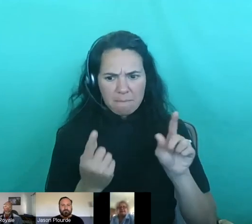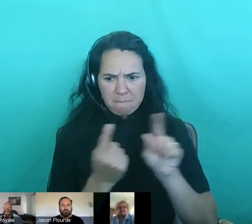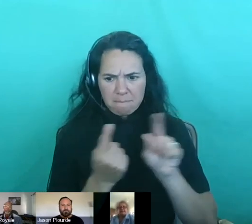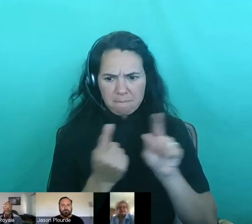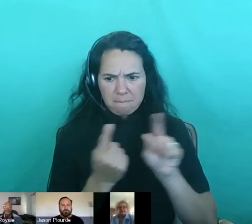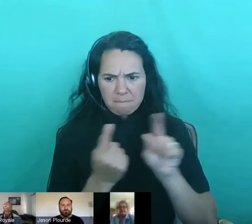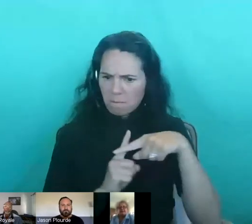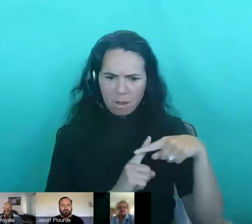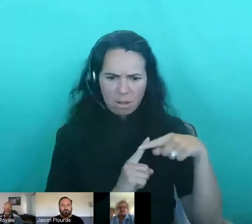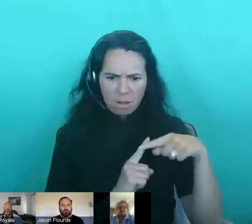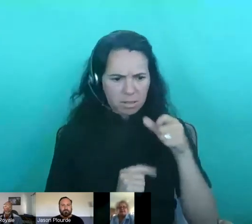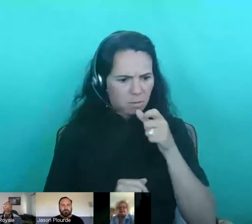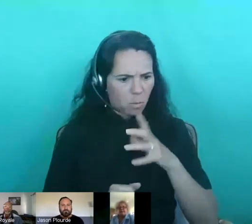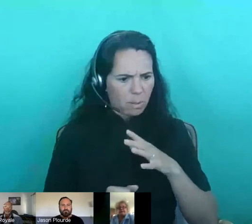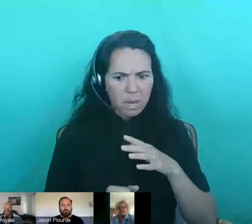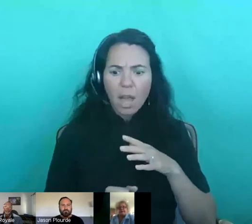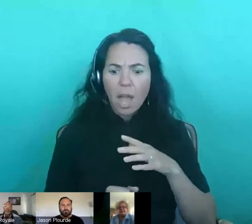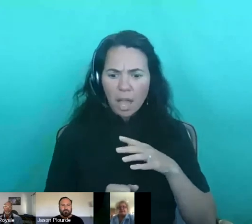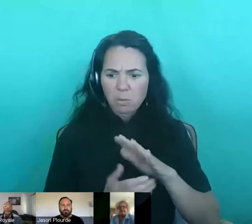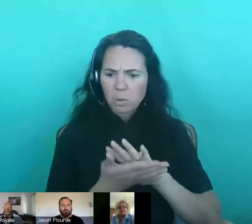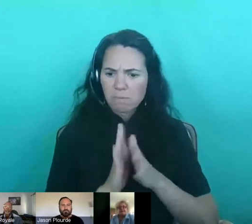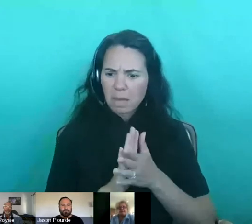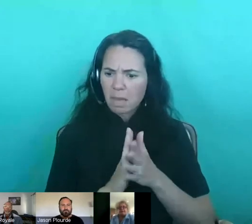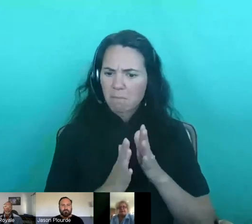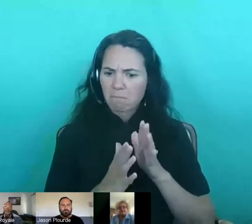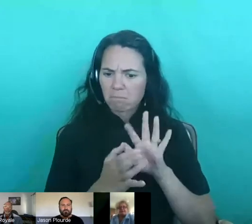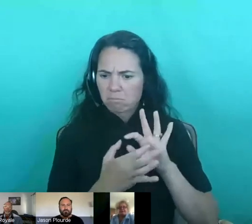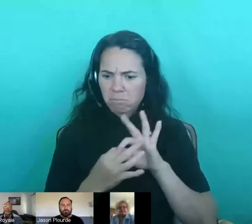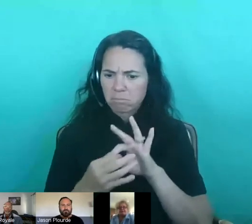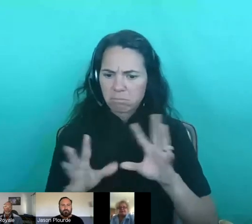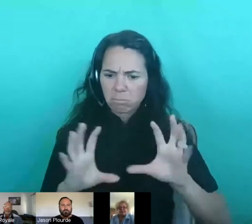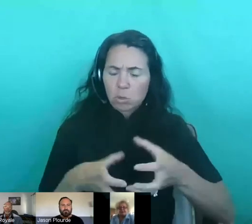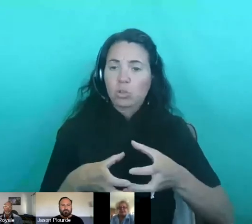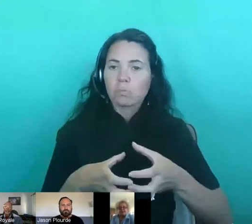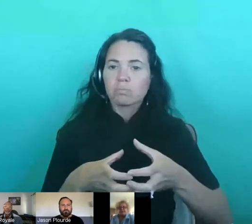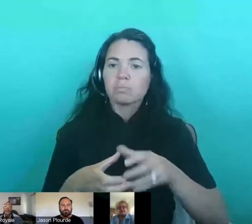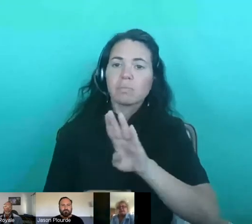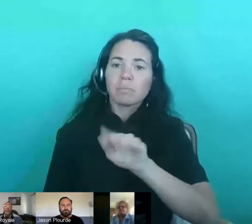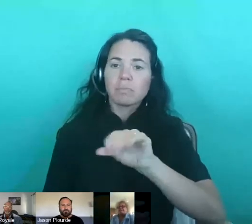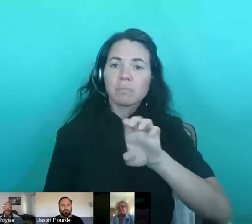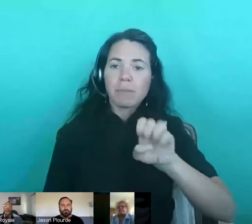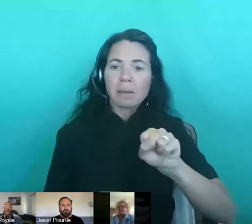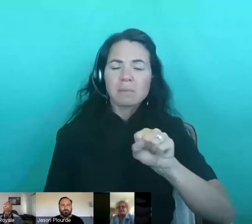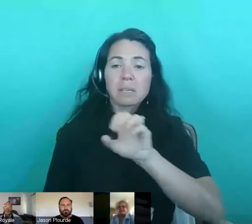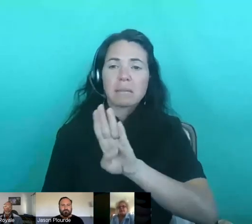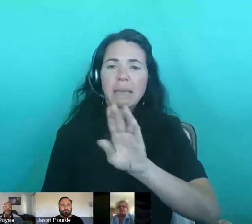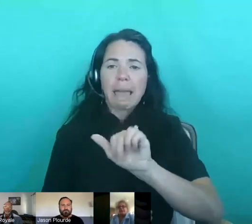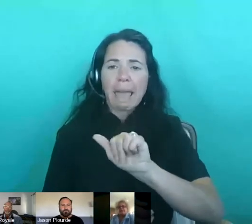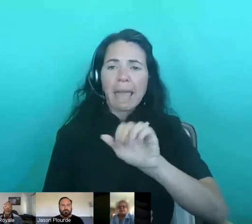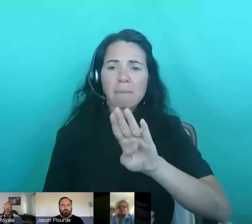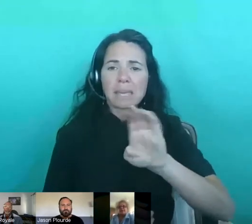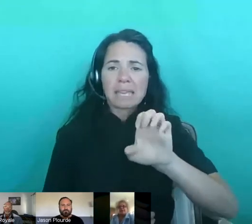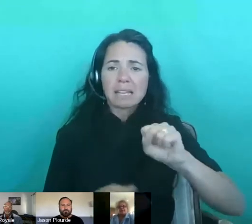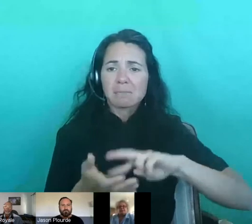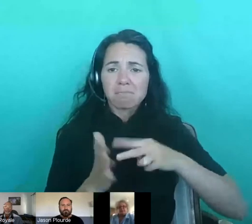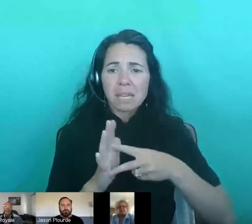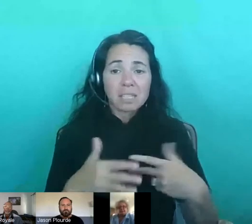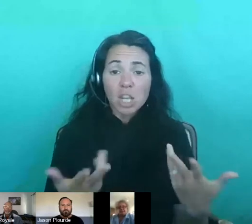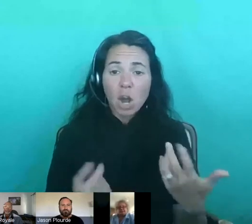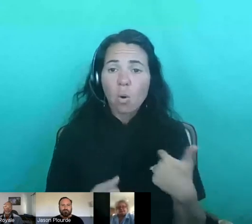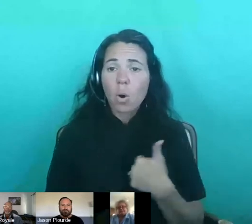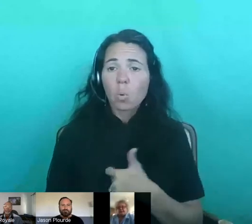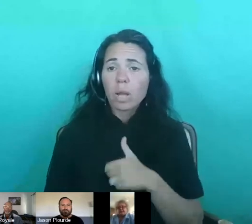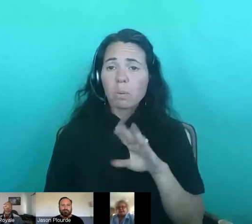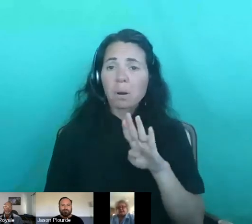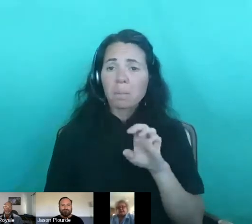we became Babes Network. And Babes does not stand for anything, except we were babes before AIDS and we're still